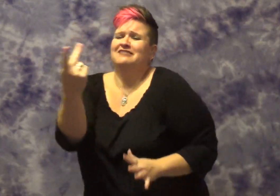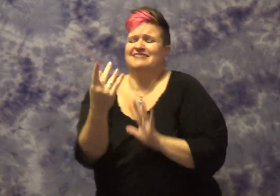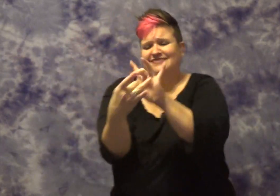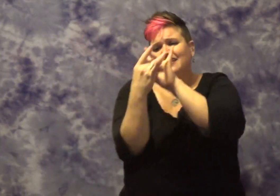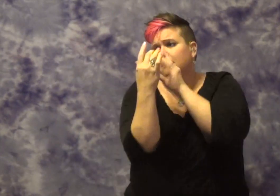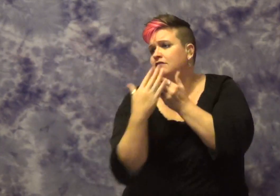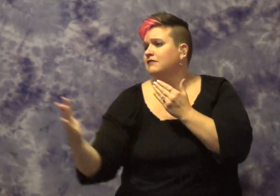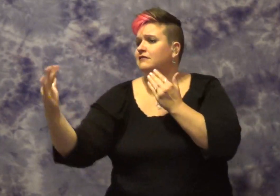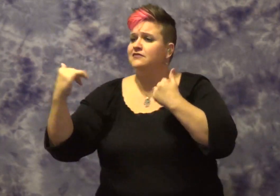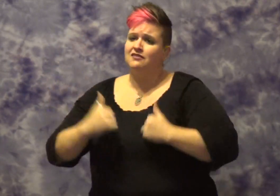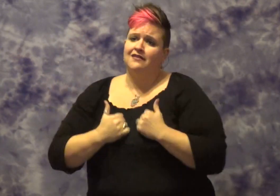life